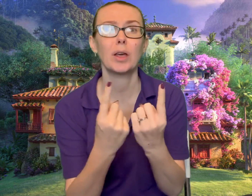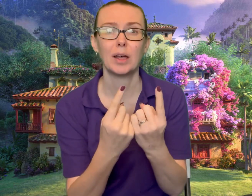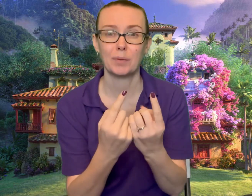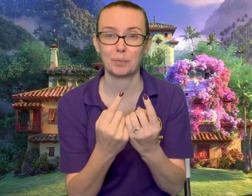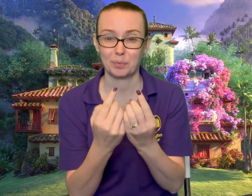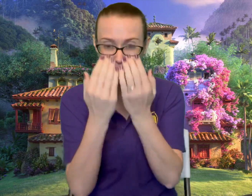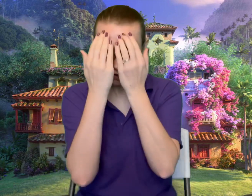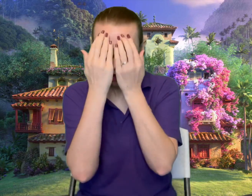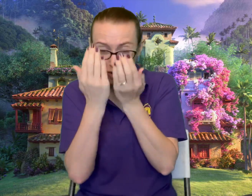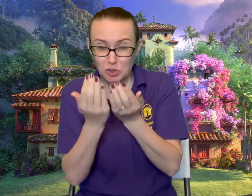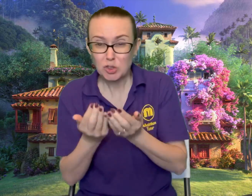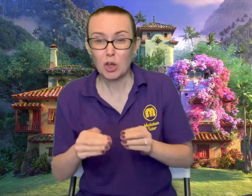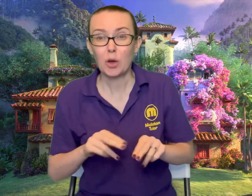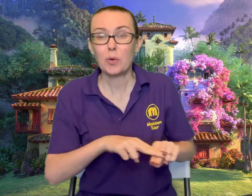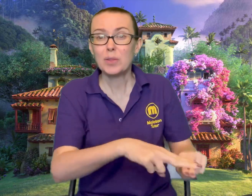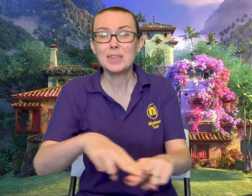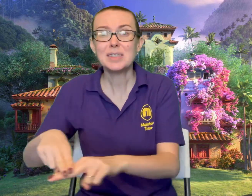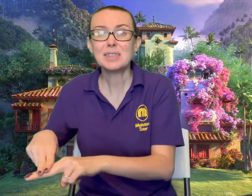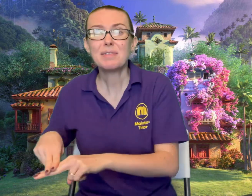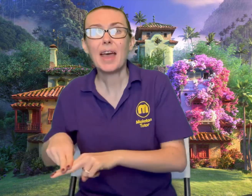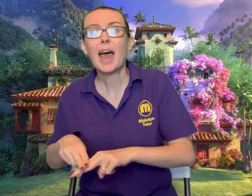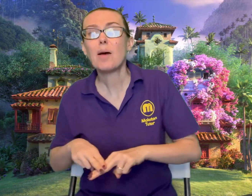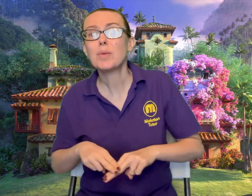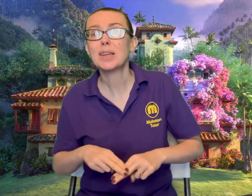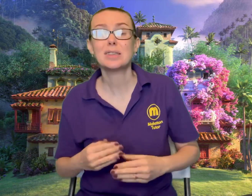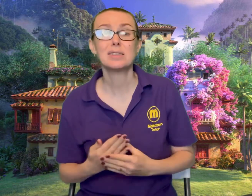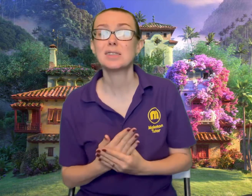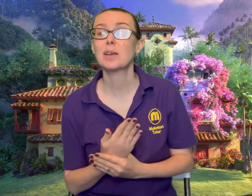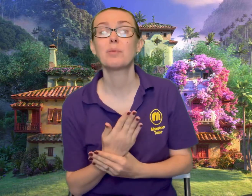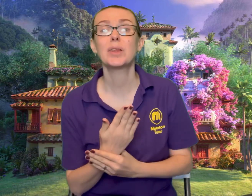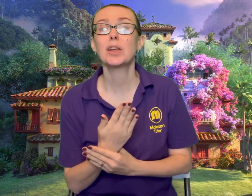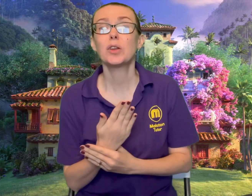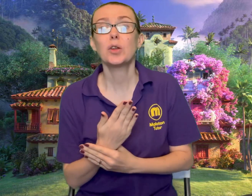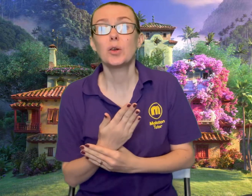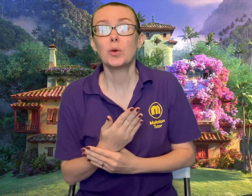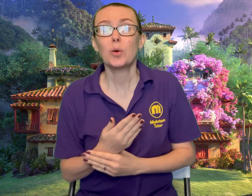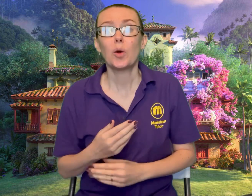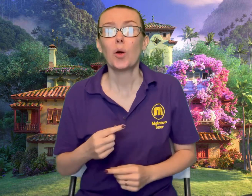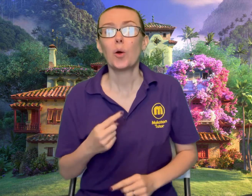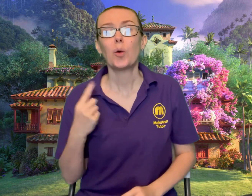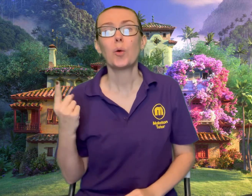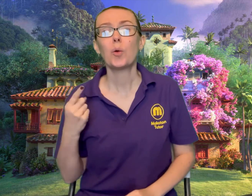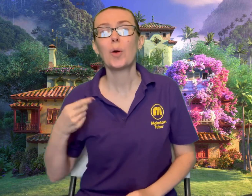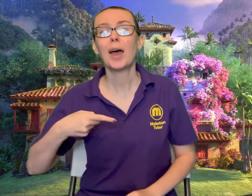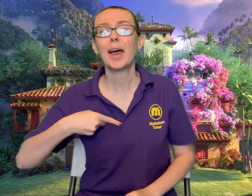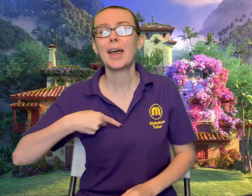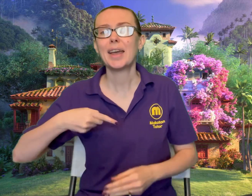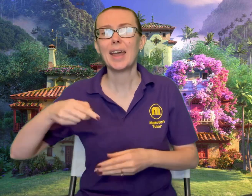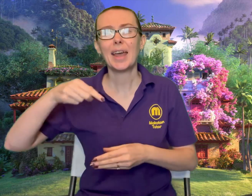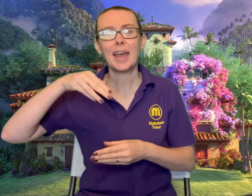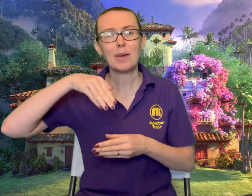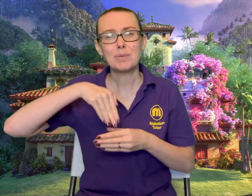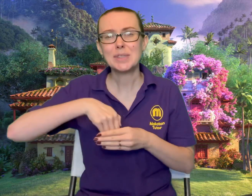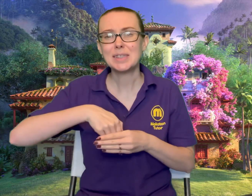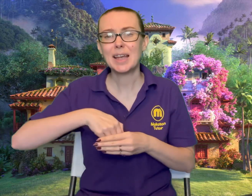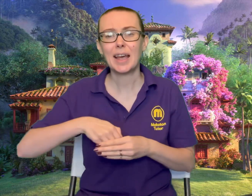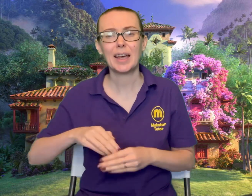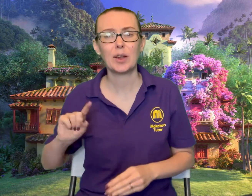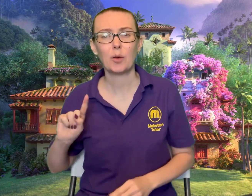So this can't be something new You know I am inside So